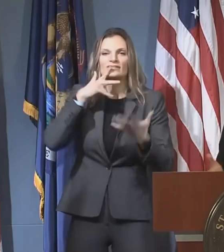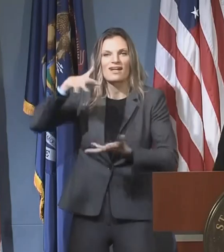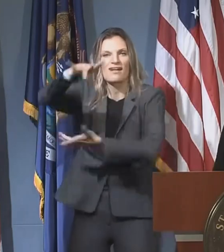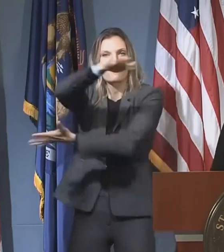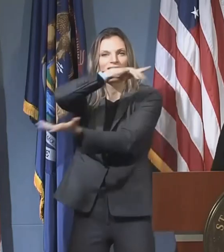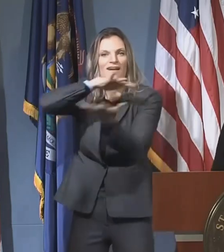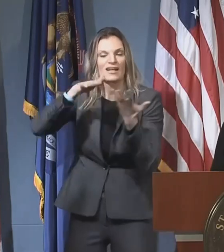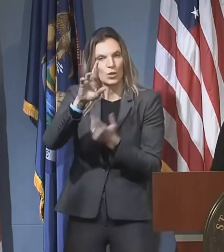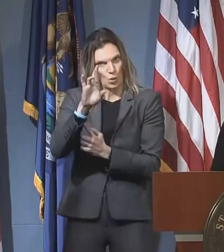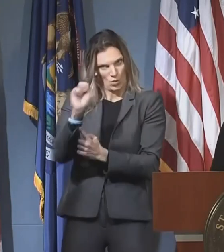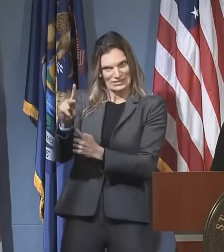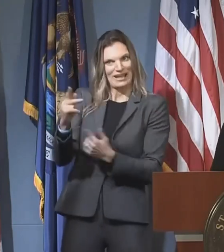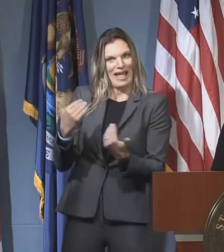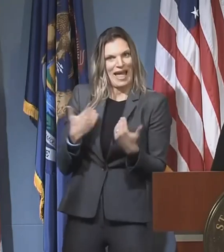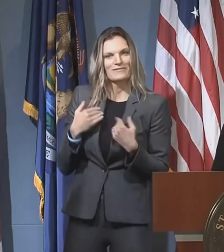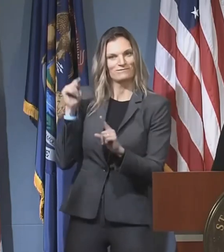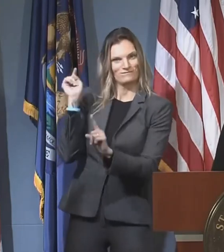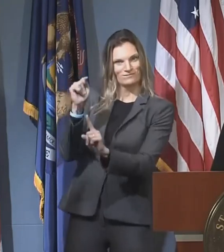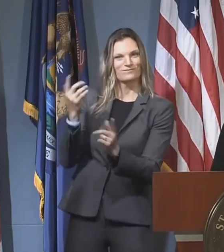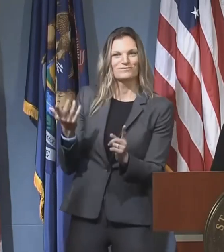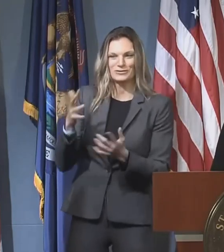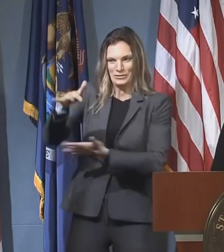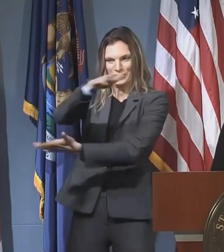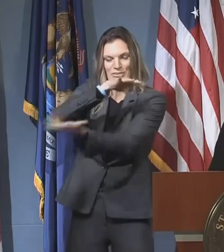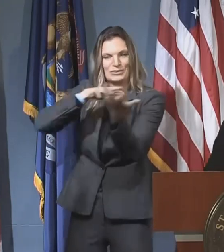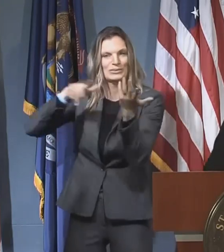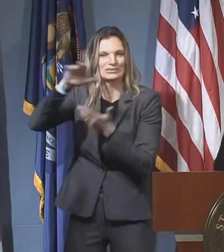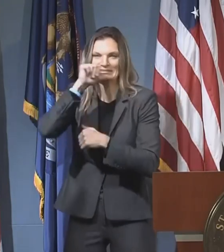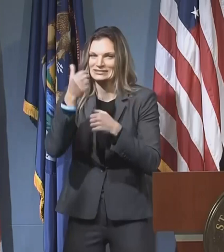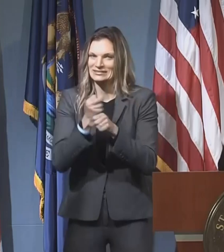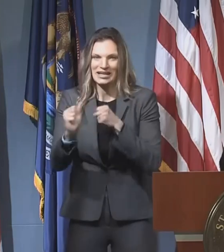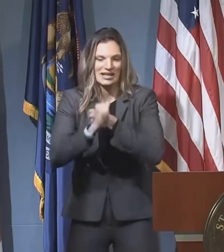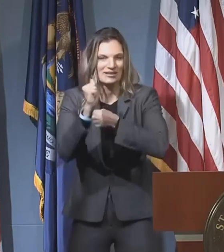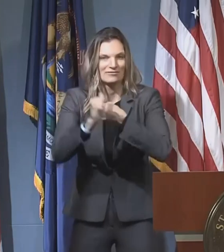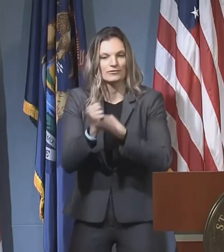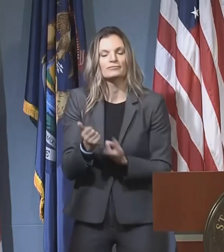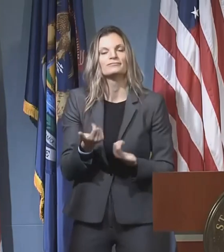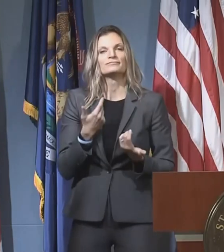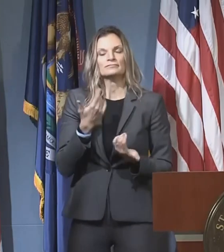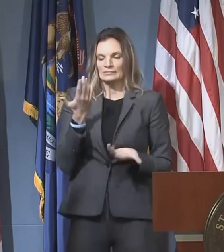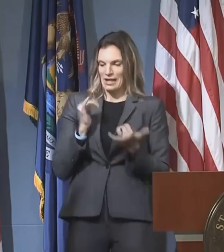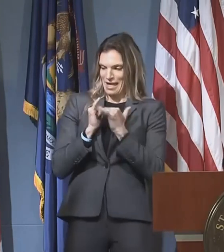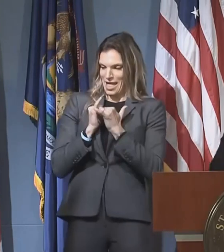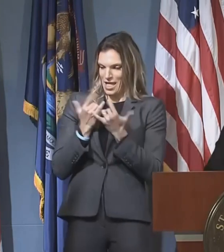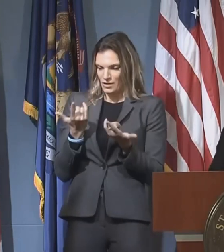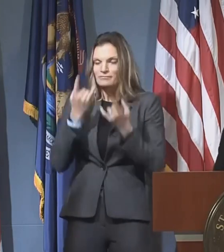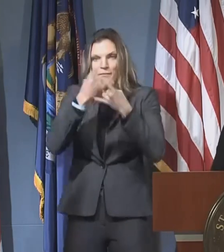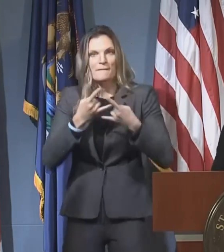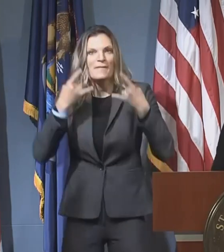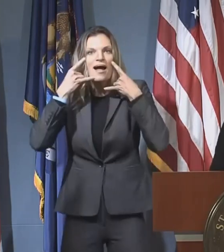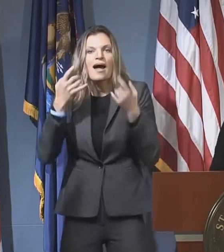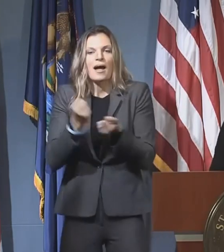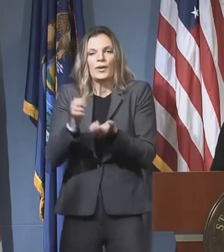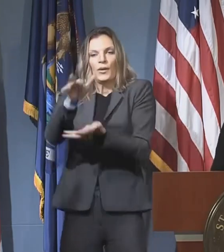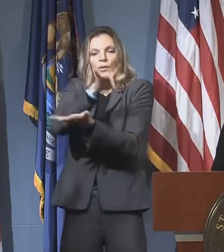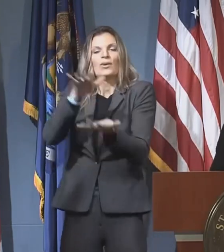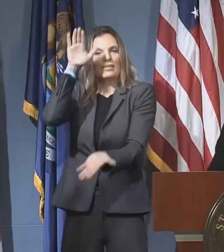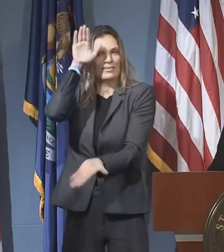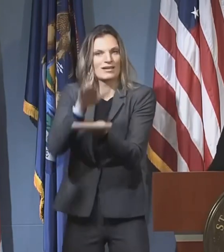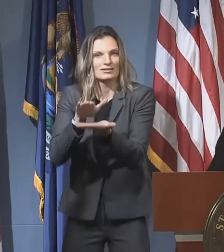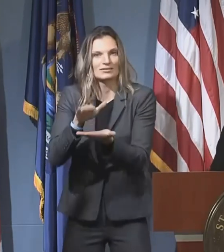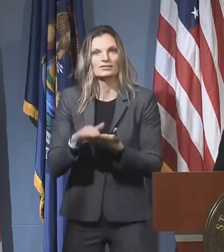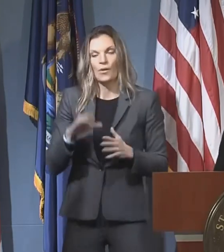inherently risky the conduct is. And that's why we're trying to do this and step into it and do it right. And hopefully we'll be